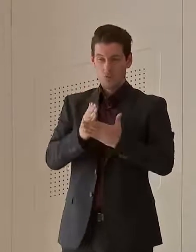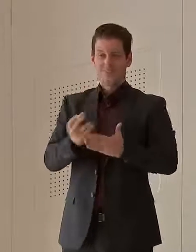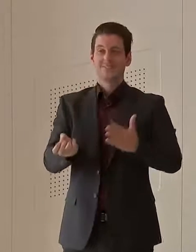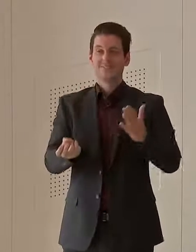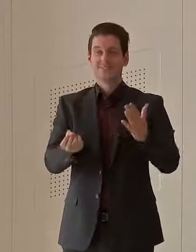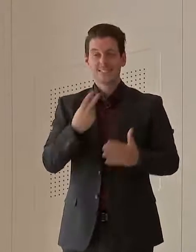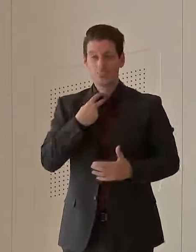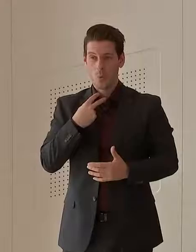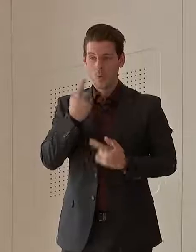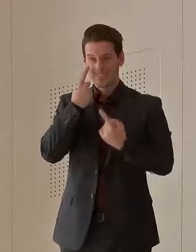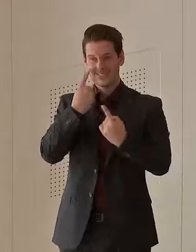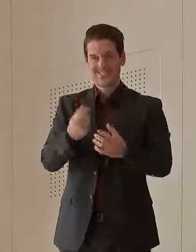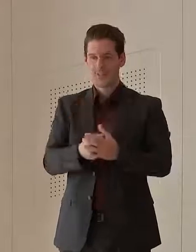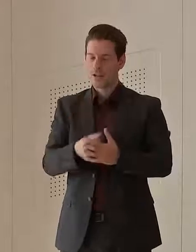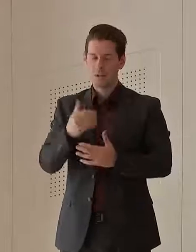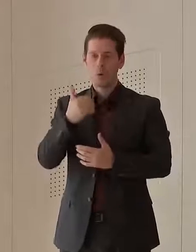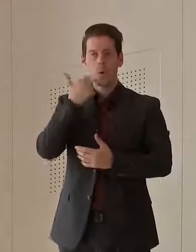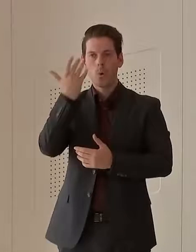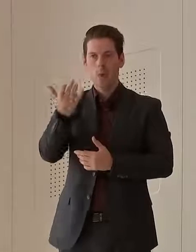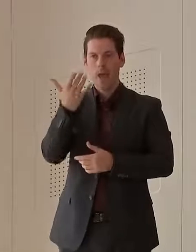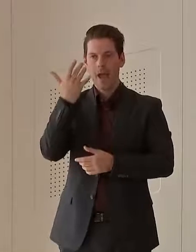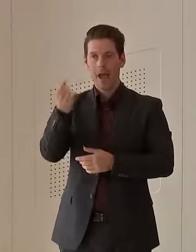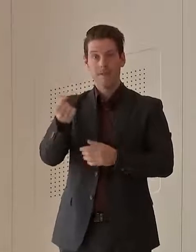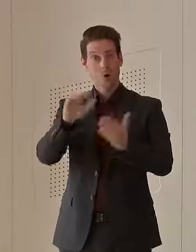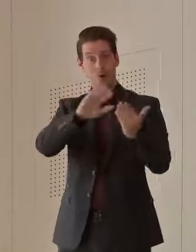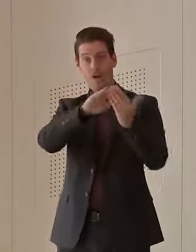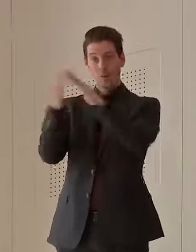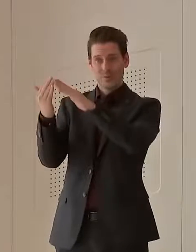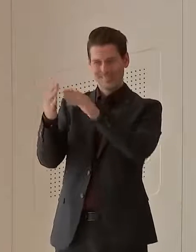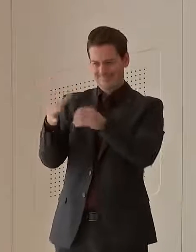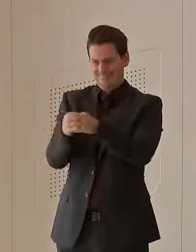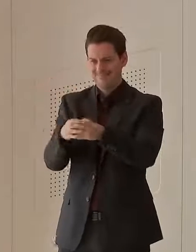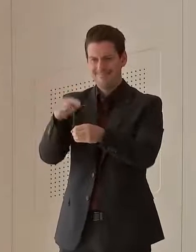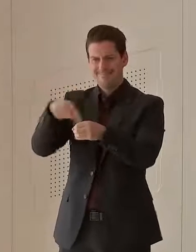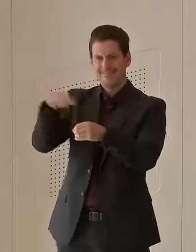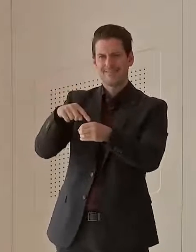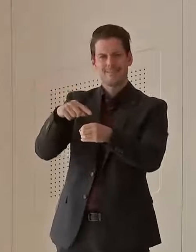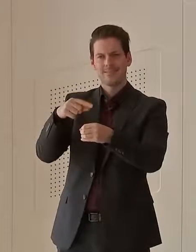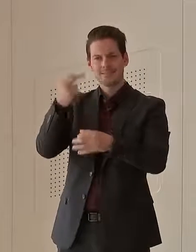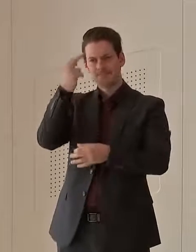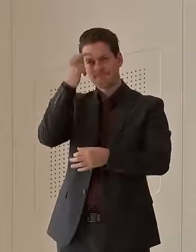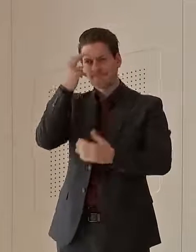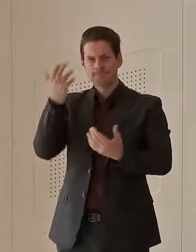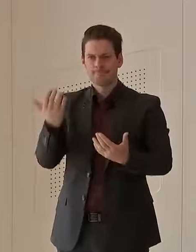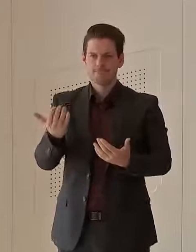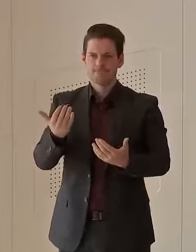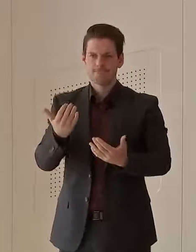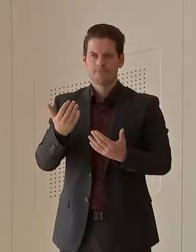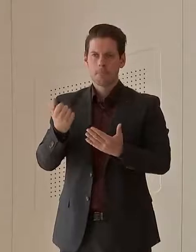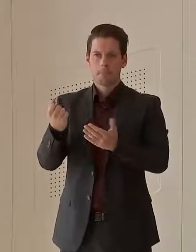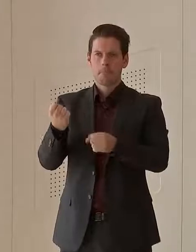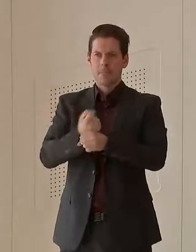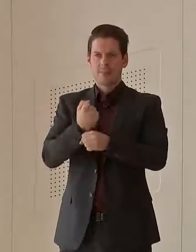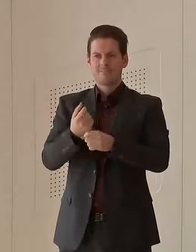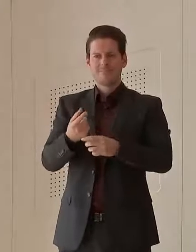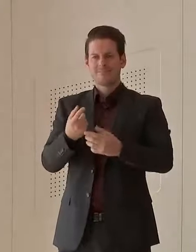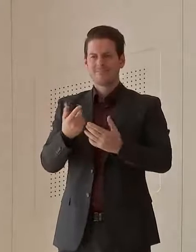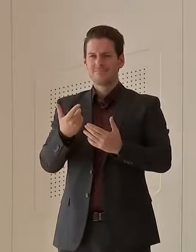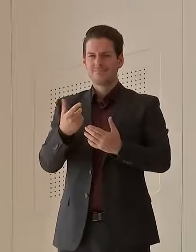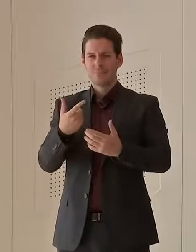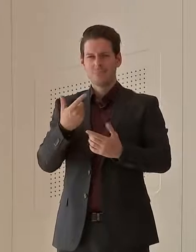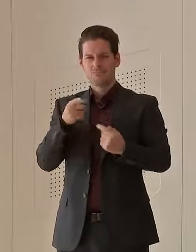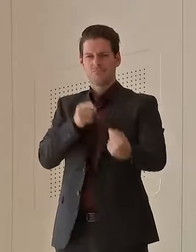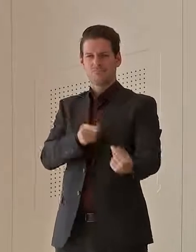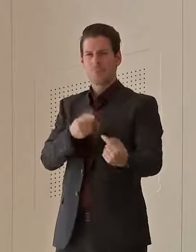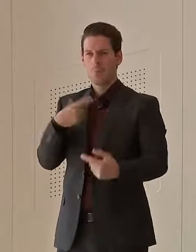always that small proportion of the community that sometimes makes this incredibly difficult. I ask that the community